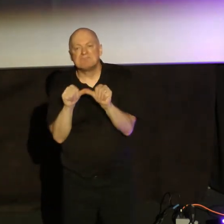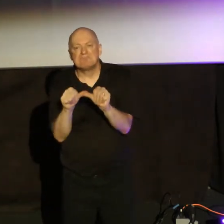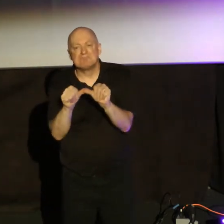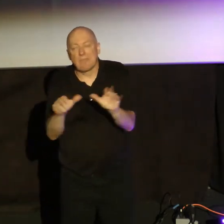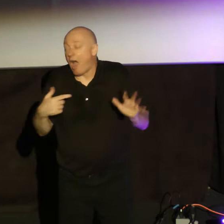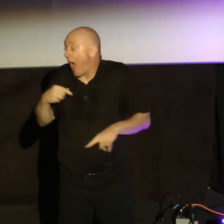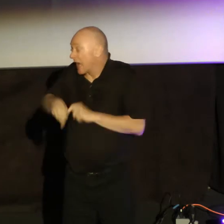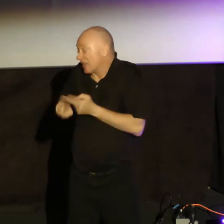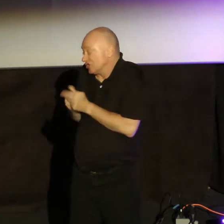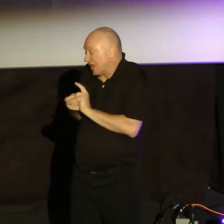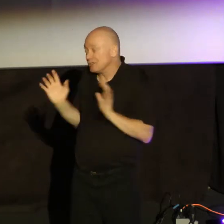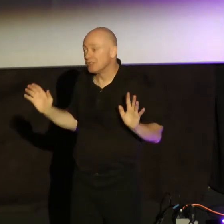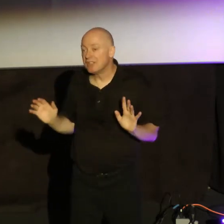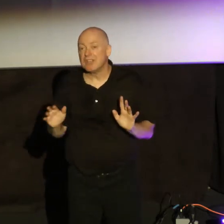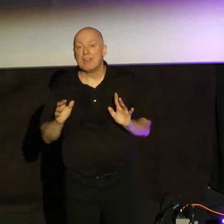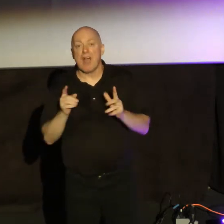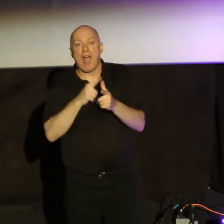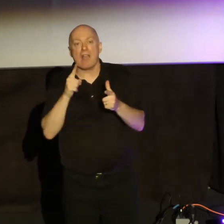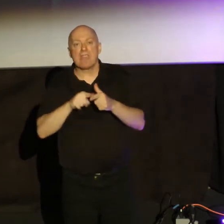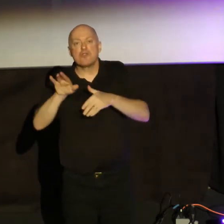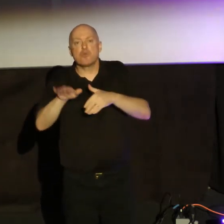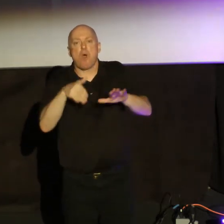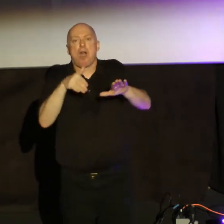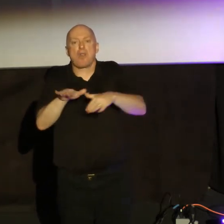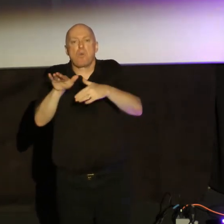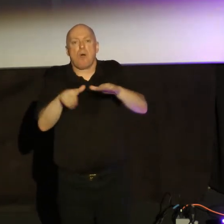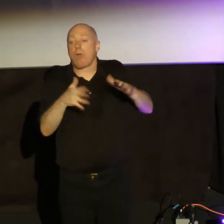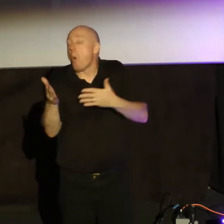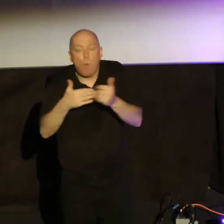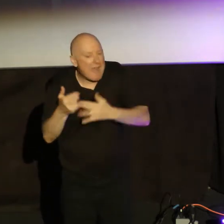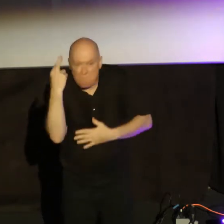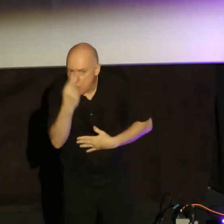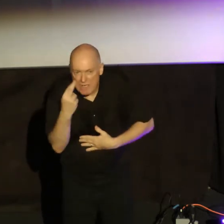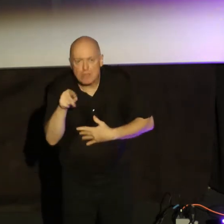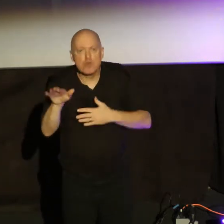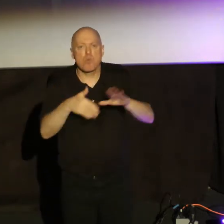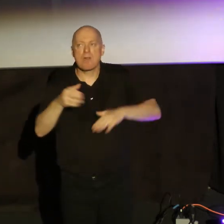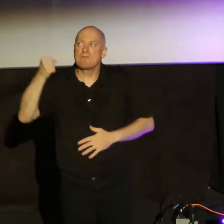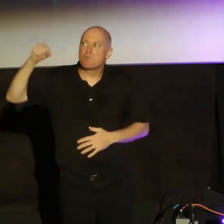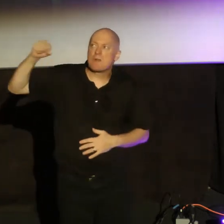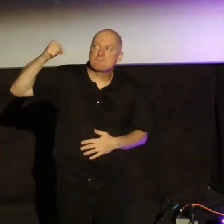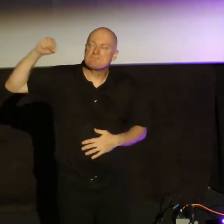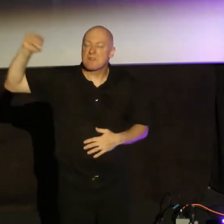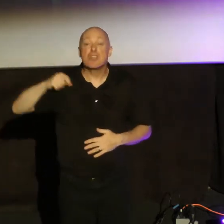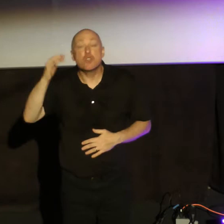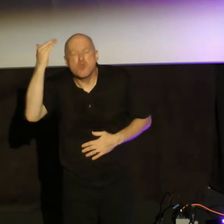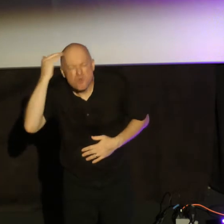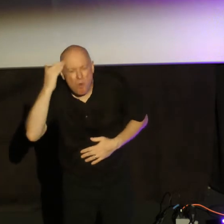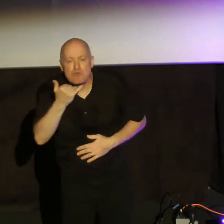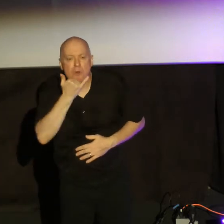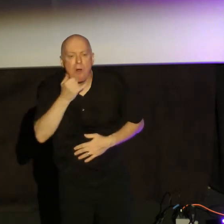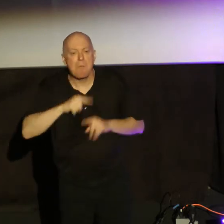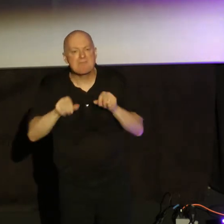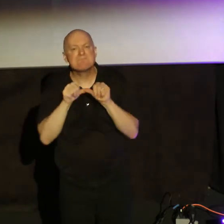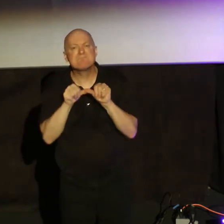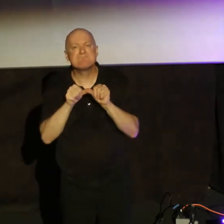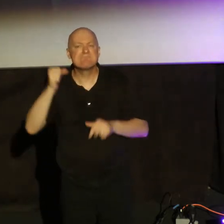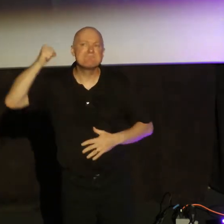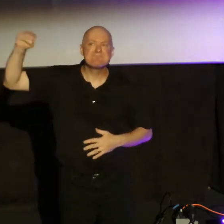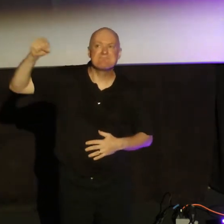changing it. And you're walking, whatever your reasons, you're walking in rebellion, known rebellion. That's an area of your life